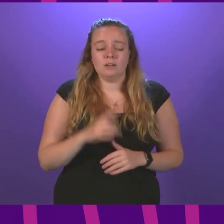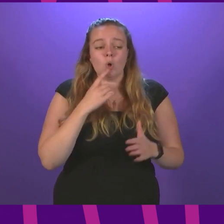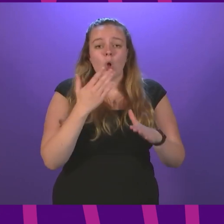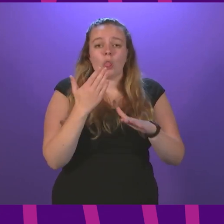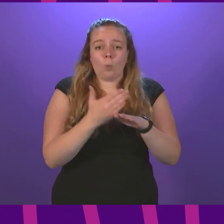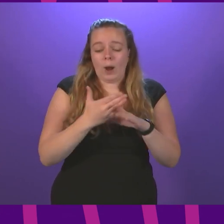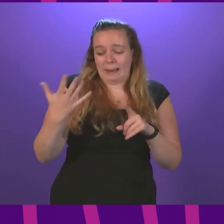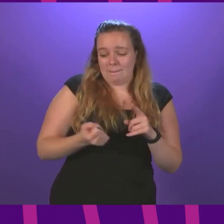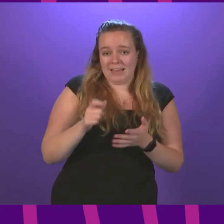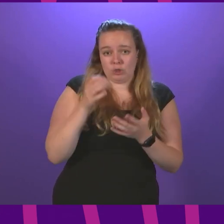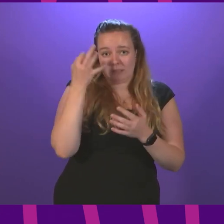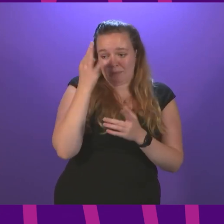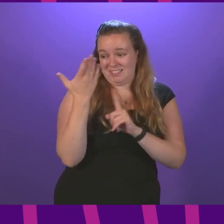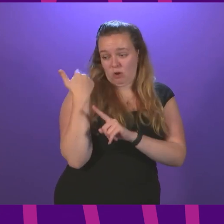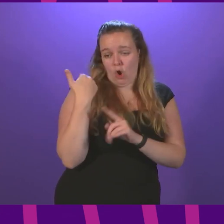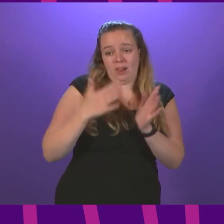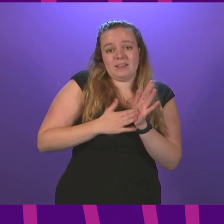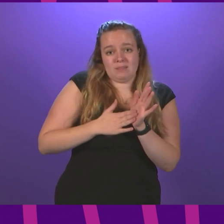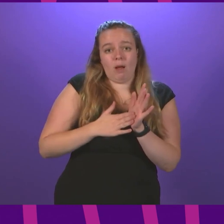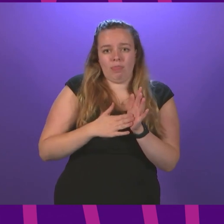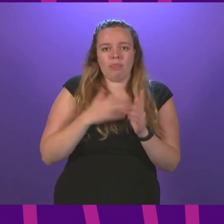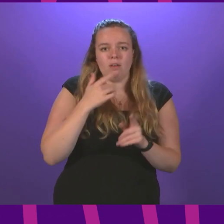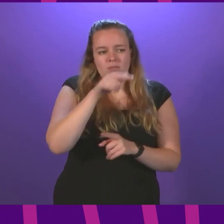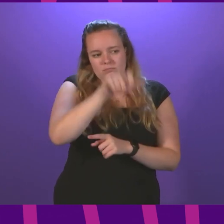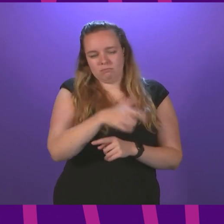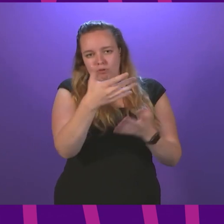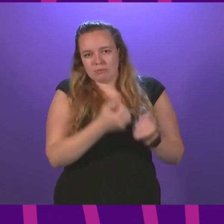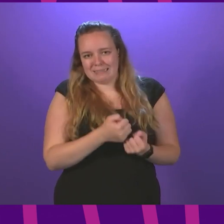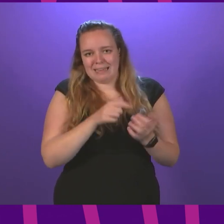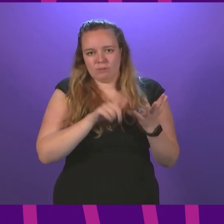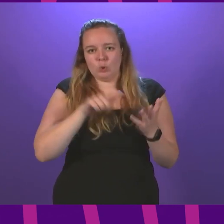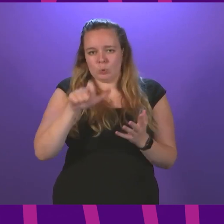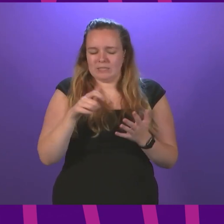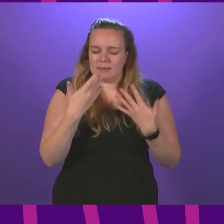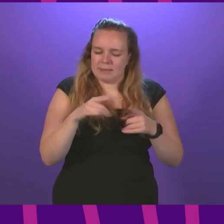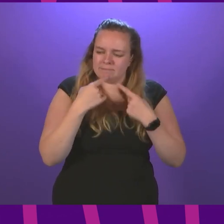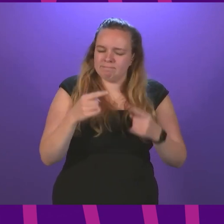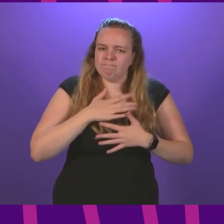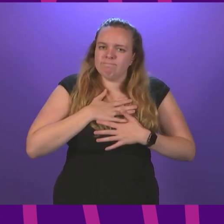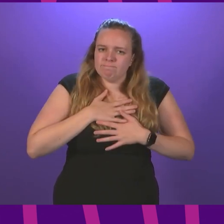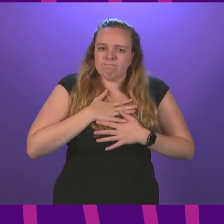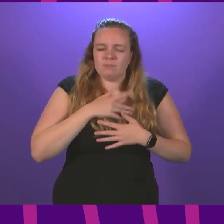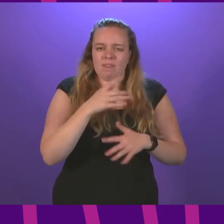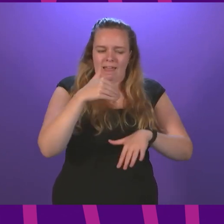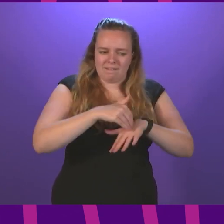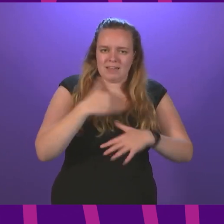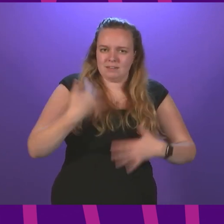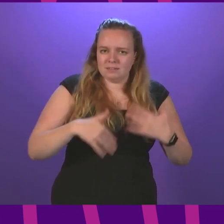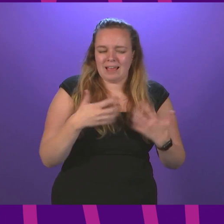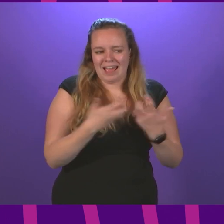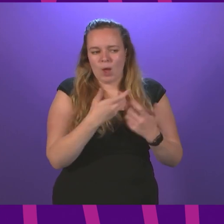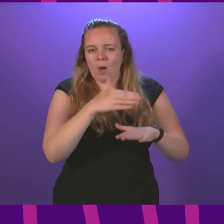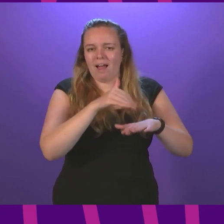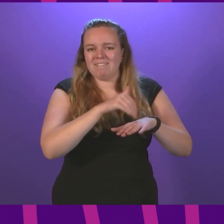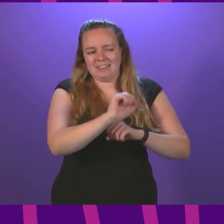and Pensions Committee earlier this month, a current recipient of unit universal credit spoke very movingly of the effect that the cut will have on